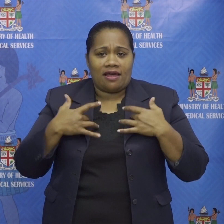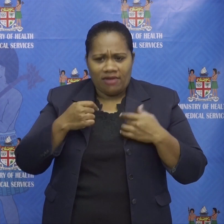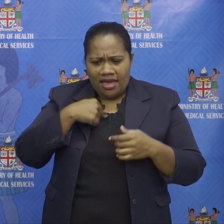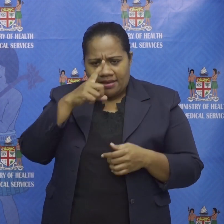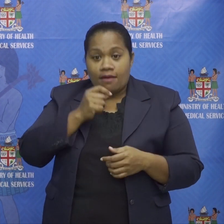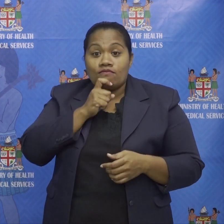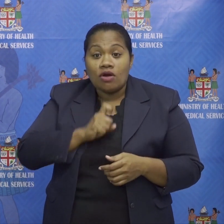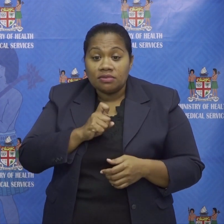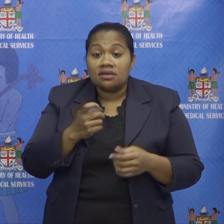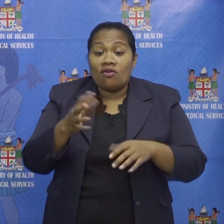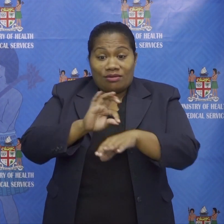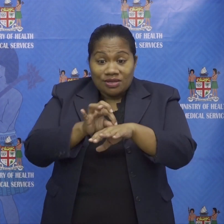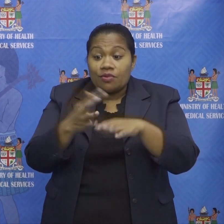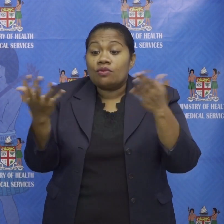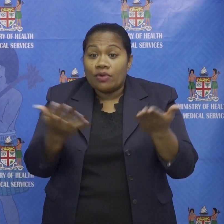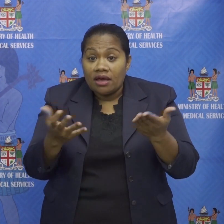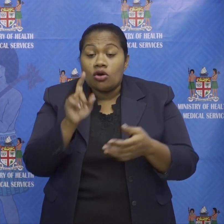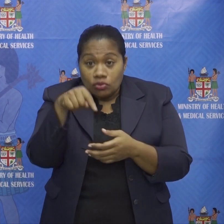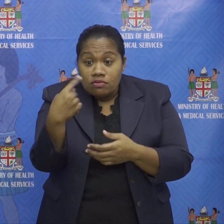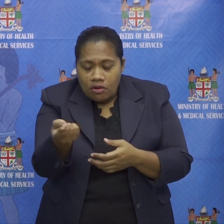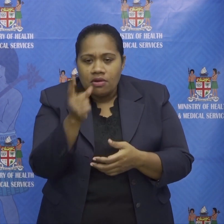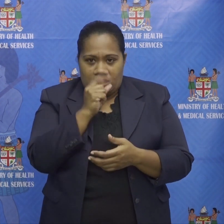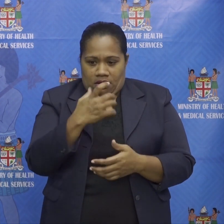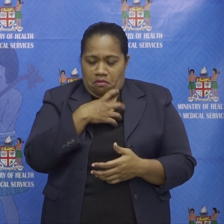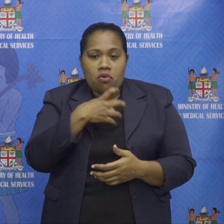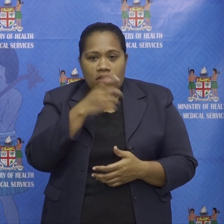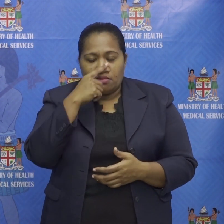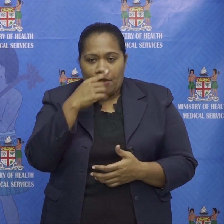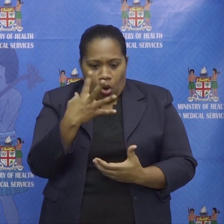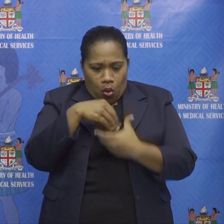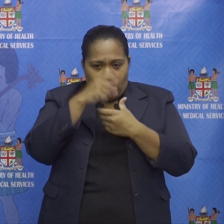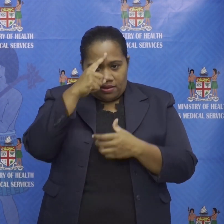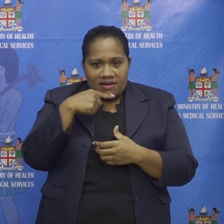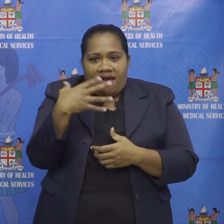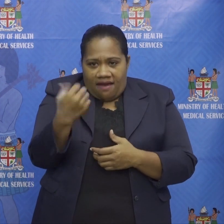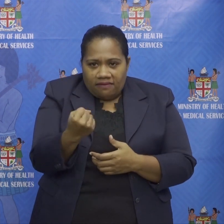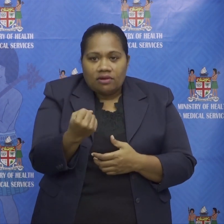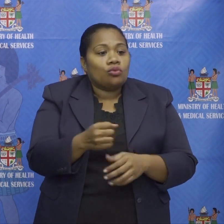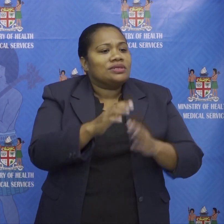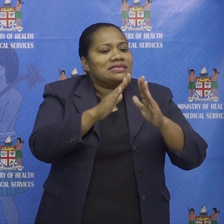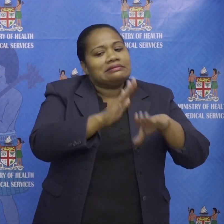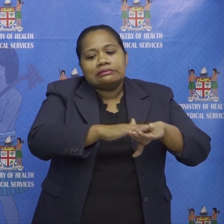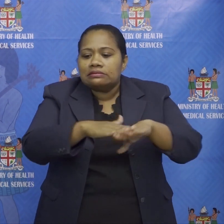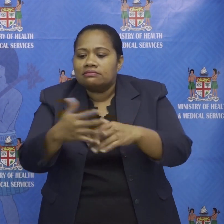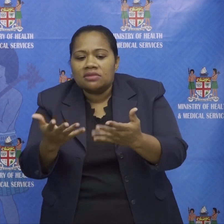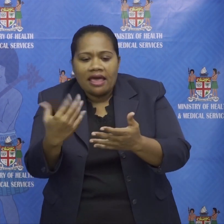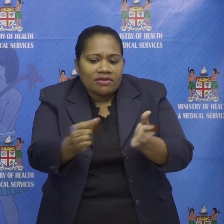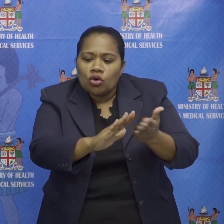tomorrow they should be able to start picking up more cases that are sitting around in the community that we do not know yet